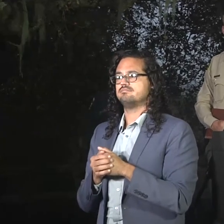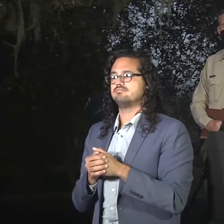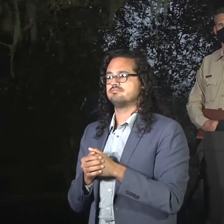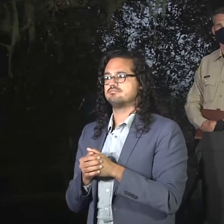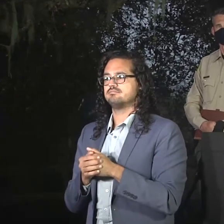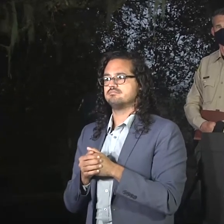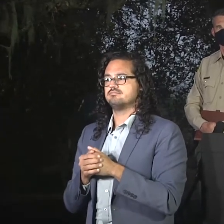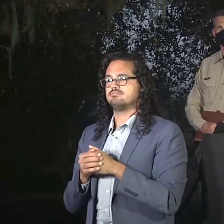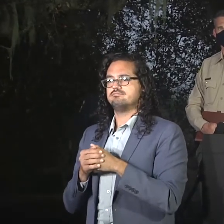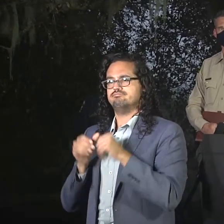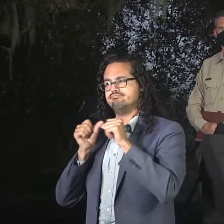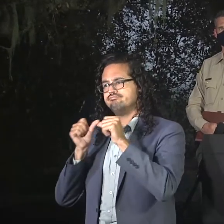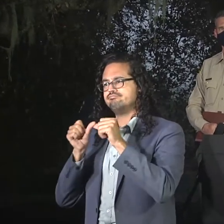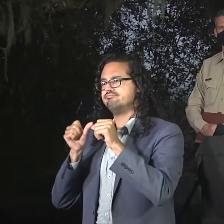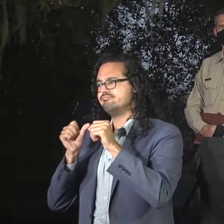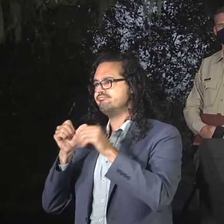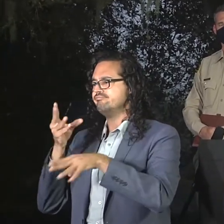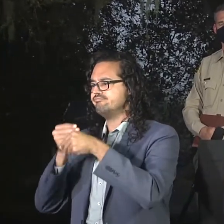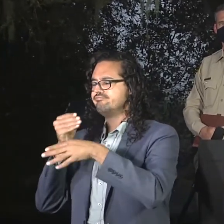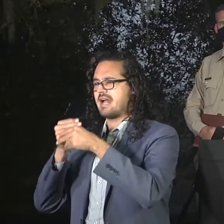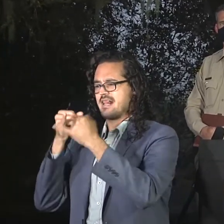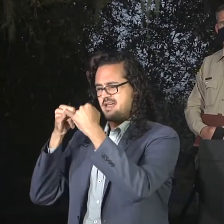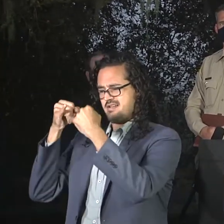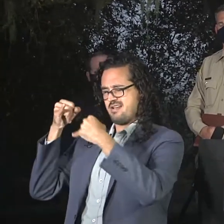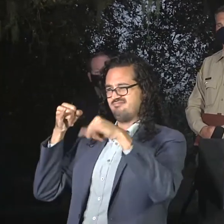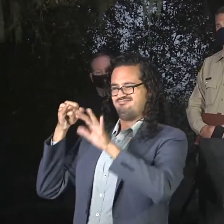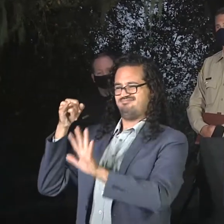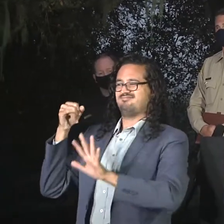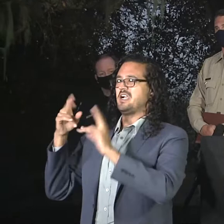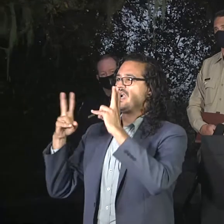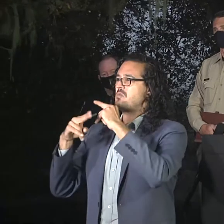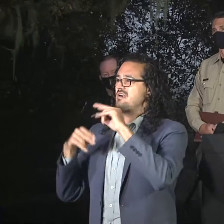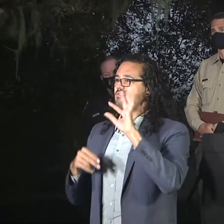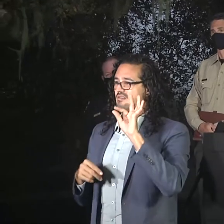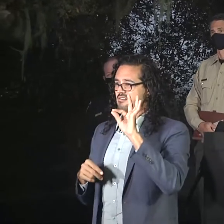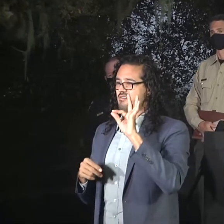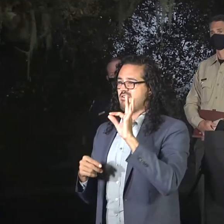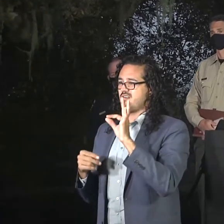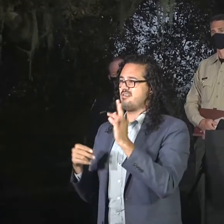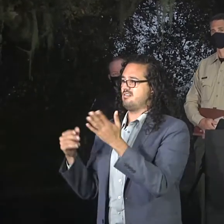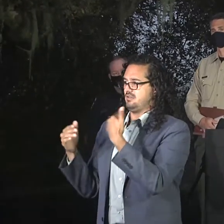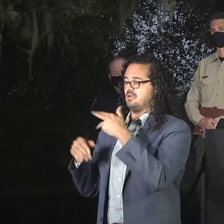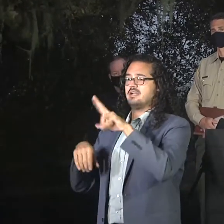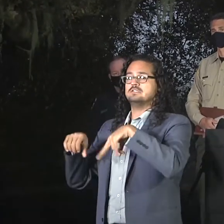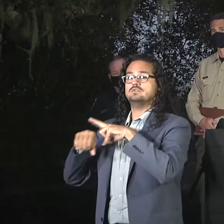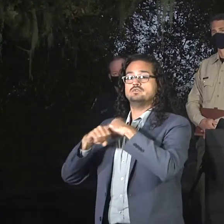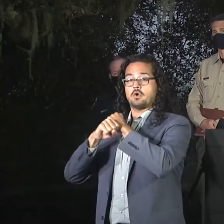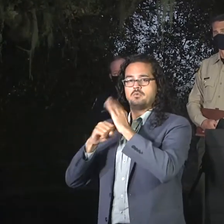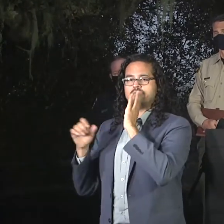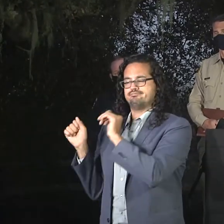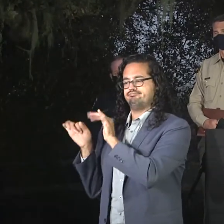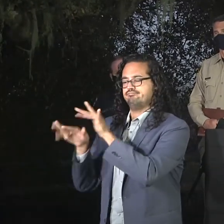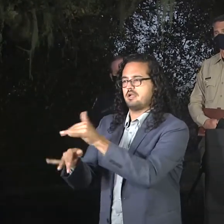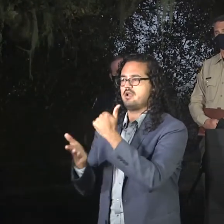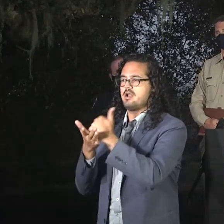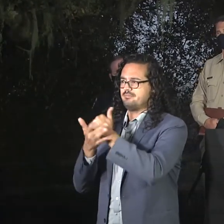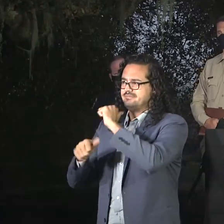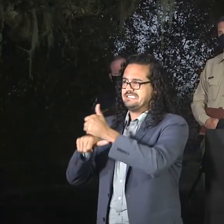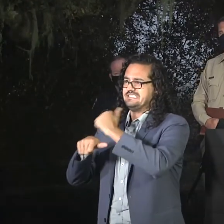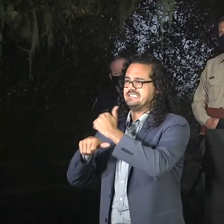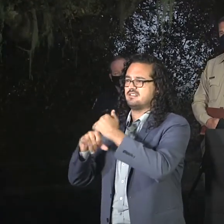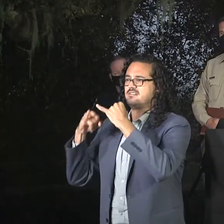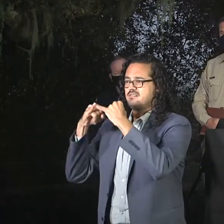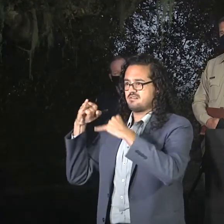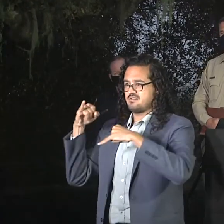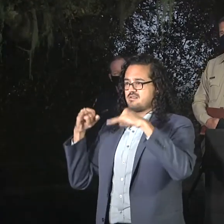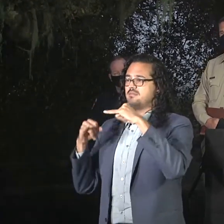We've been in discussions with both our North Region Operations Center and the other ICs on